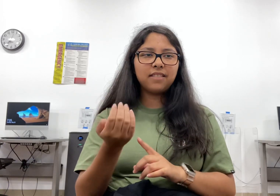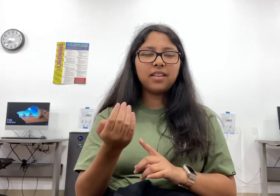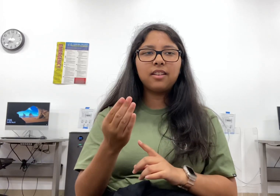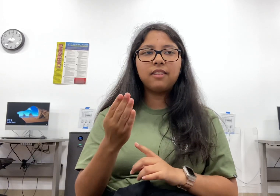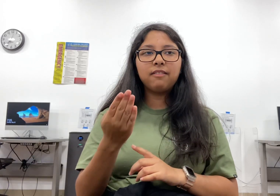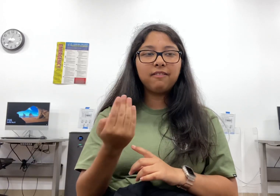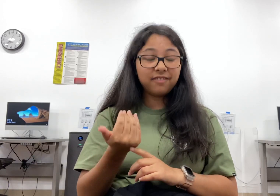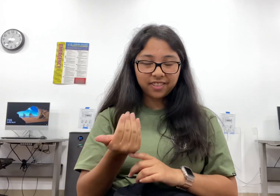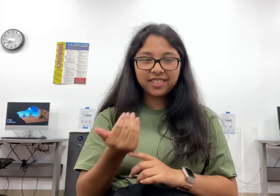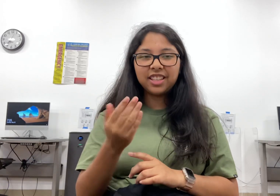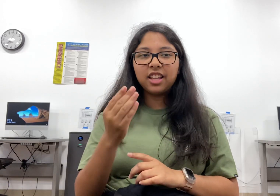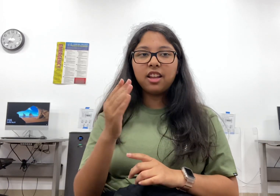their observations.